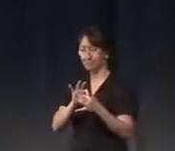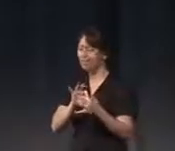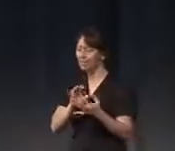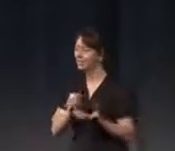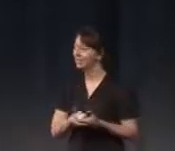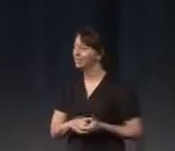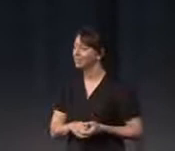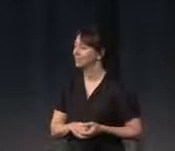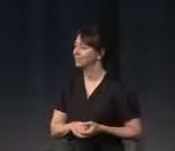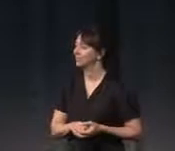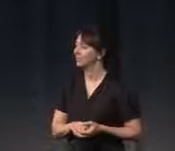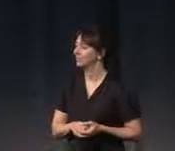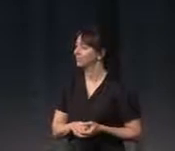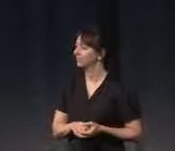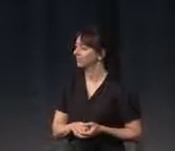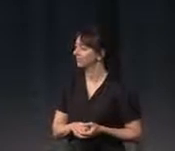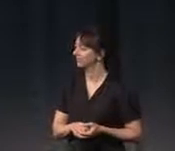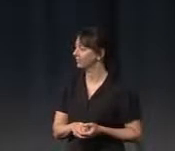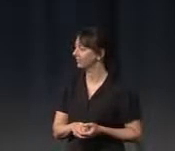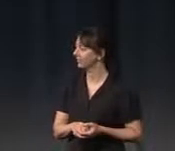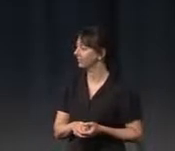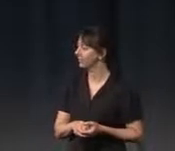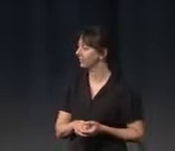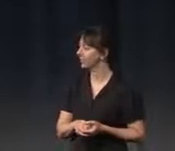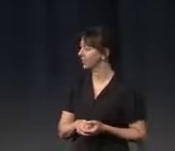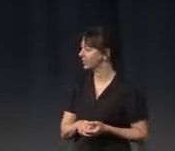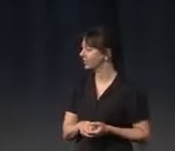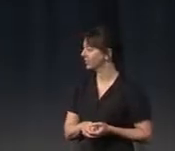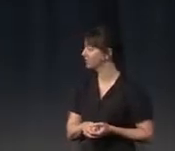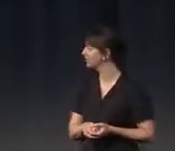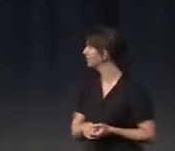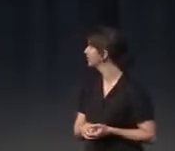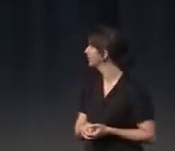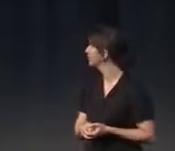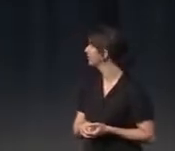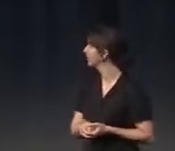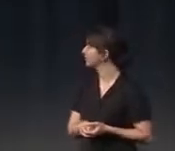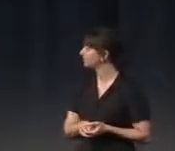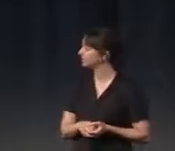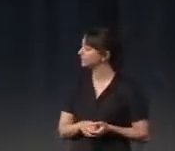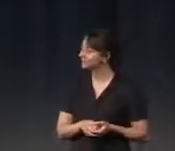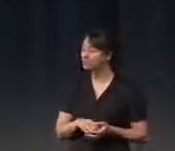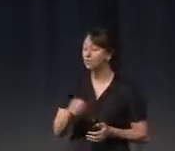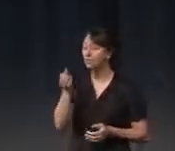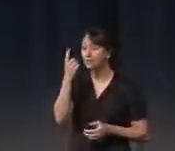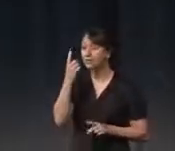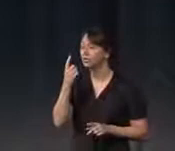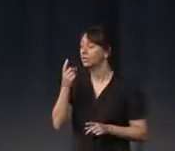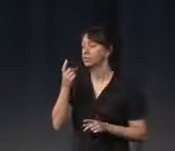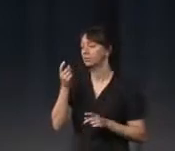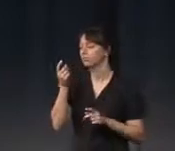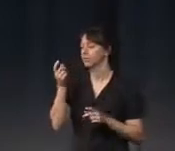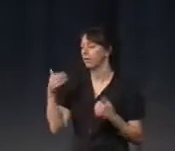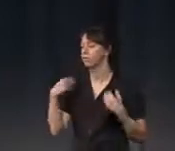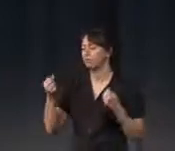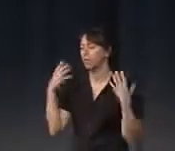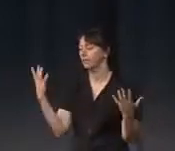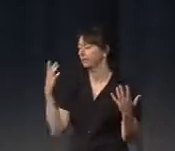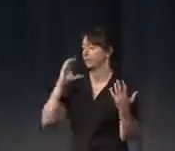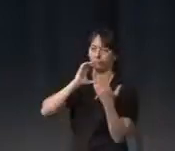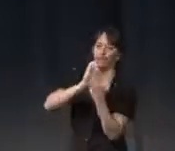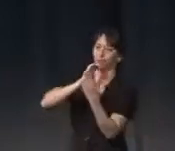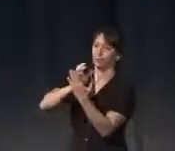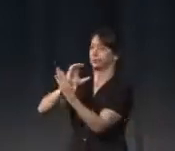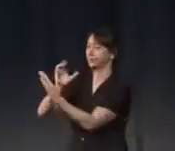one of the, you know, there are many, many images. Usually, I